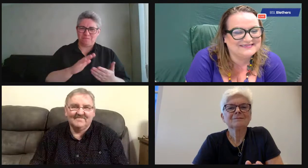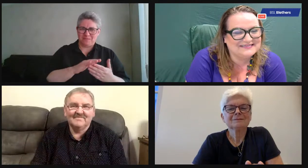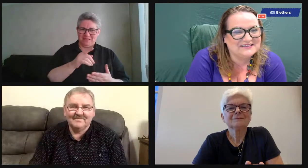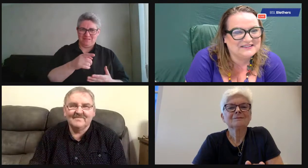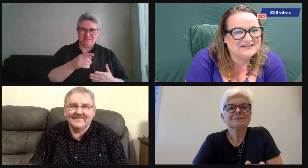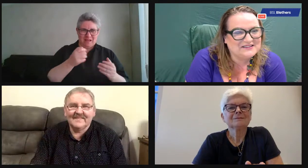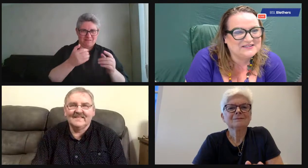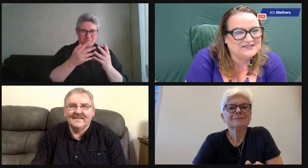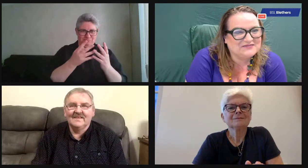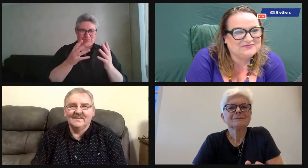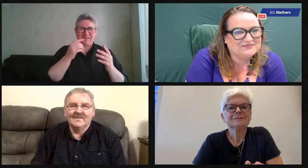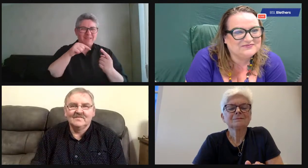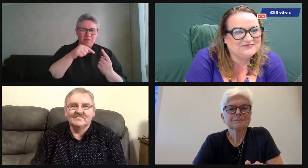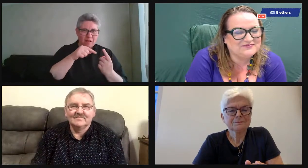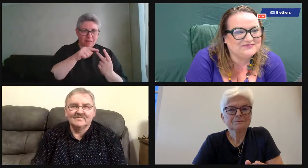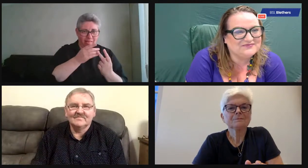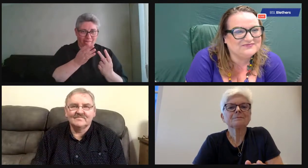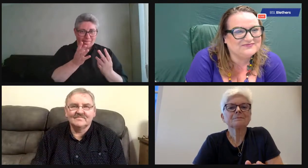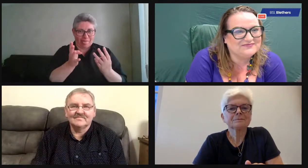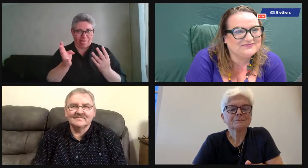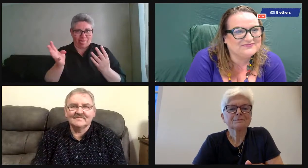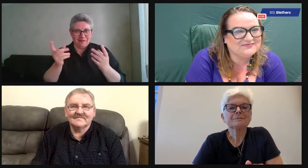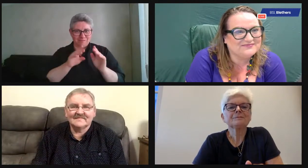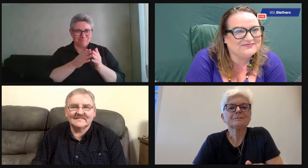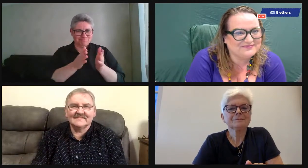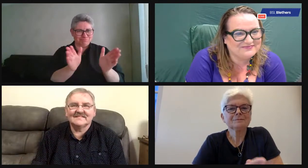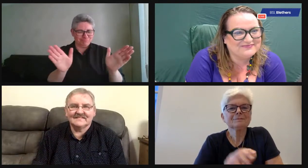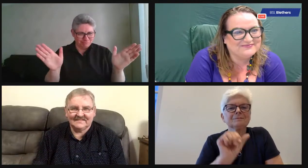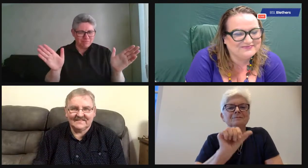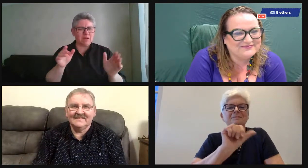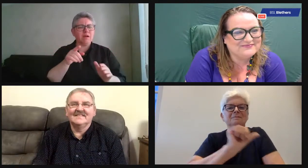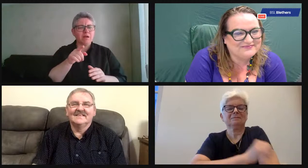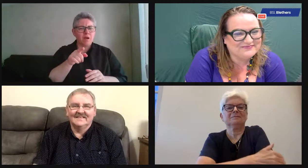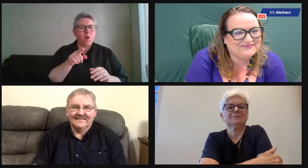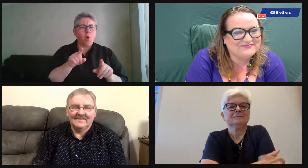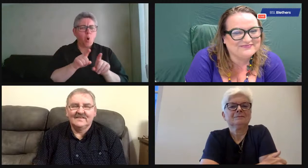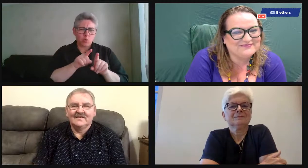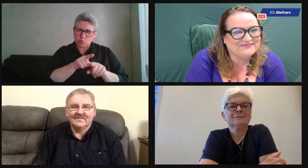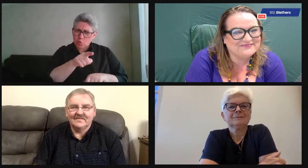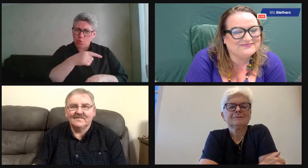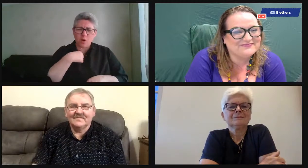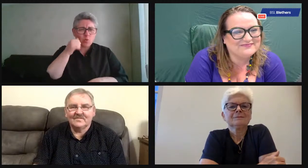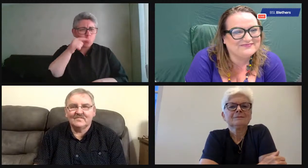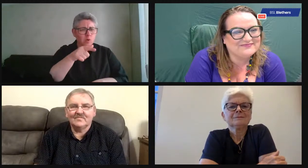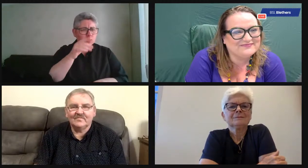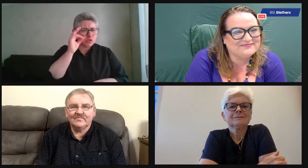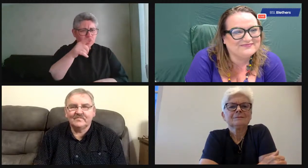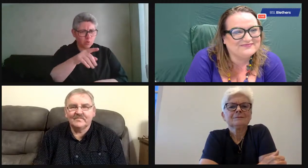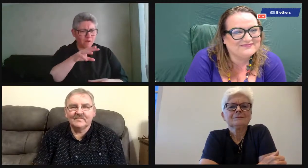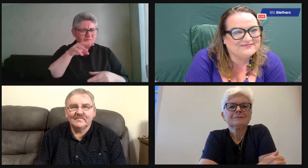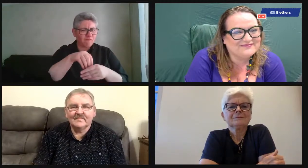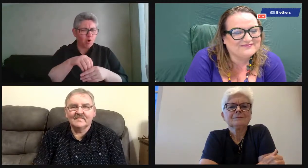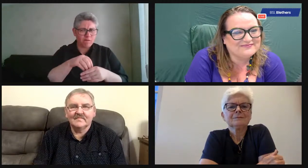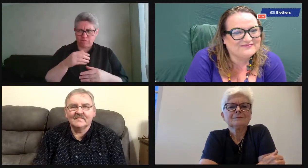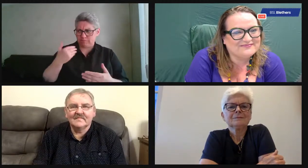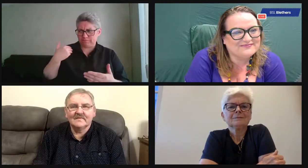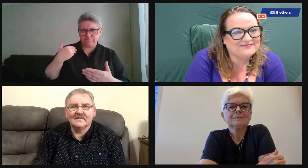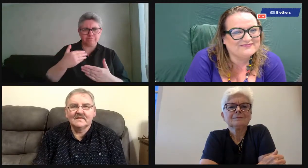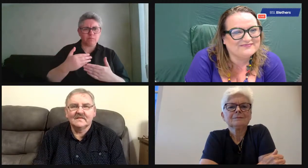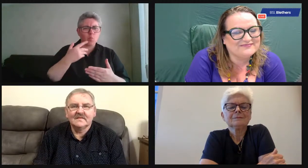de-time it for signing songs. So actually, you think you're getting involved in one thing, but it involves a whole range of skills. Geri,